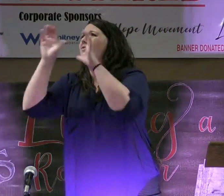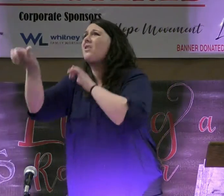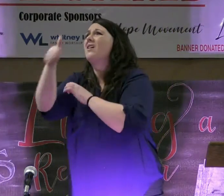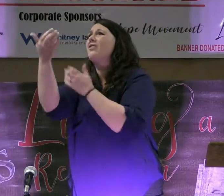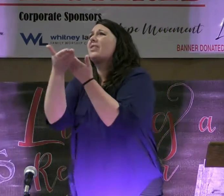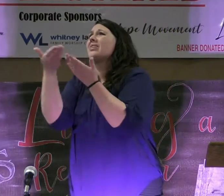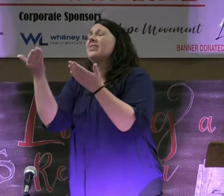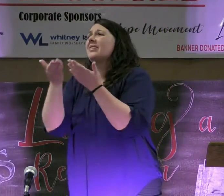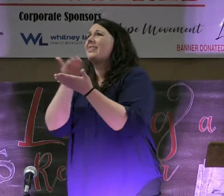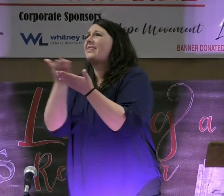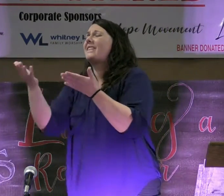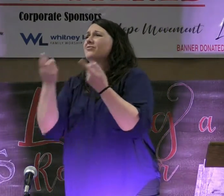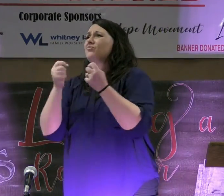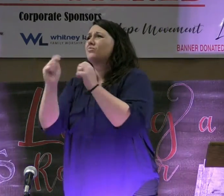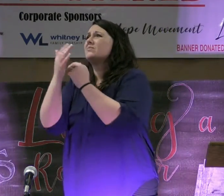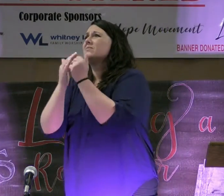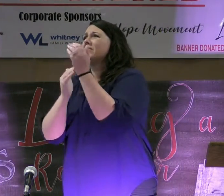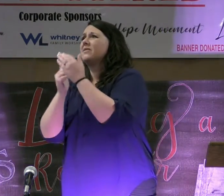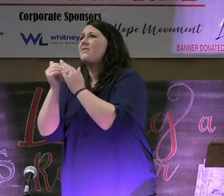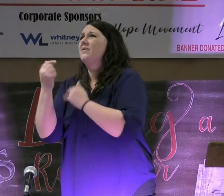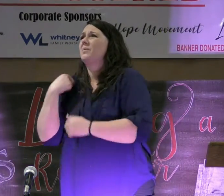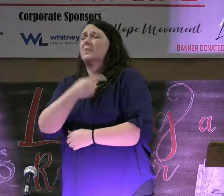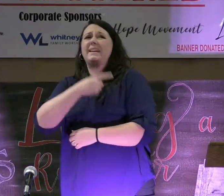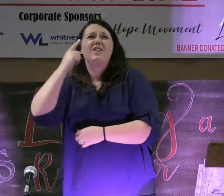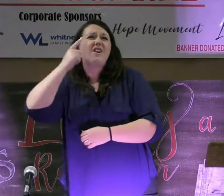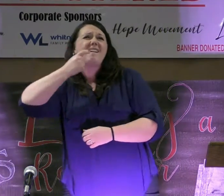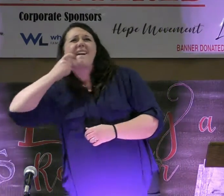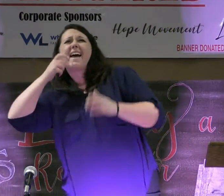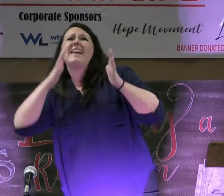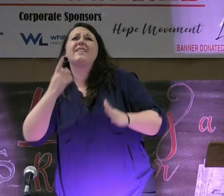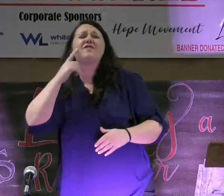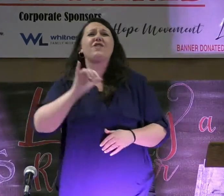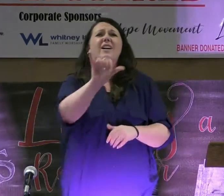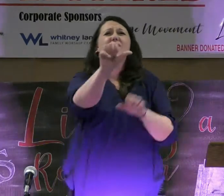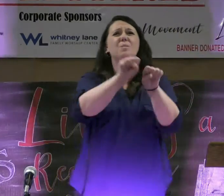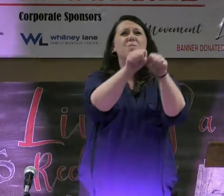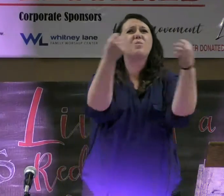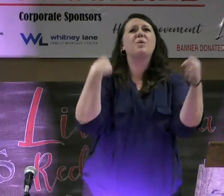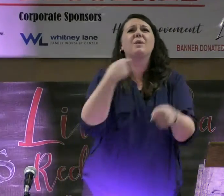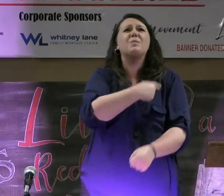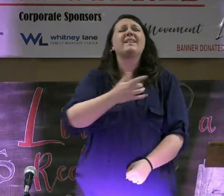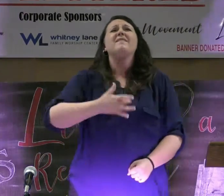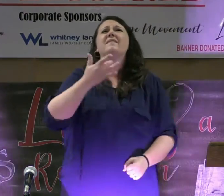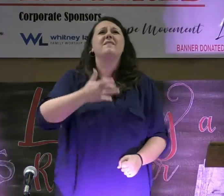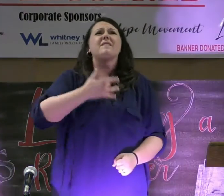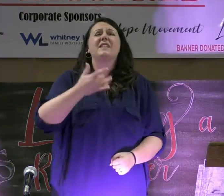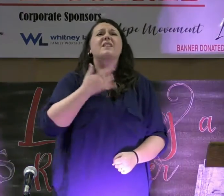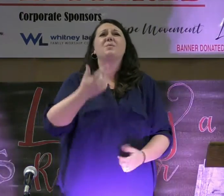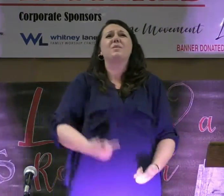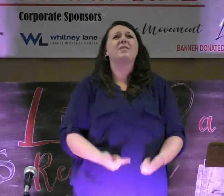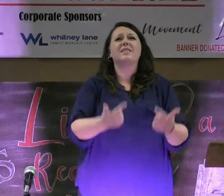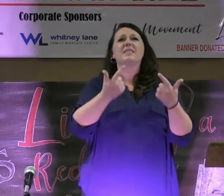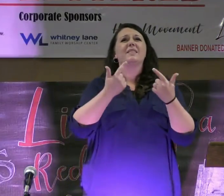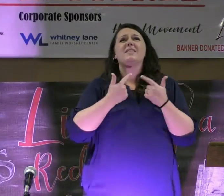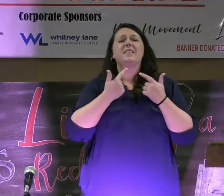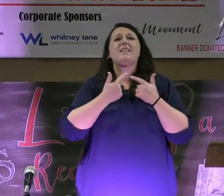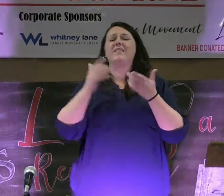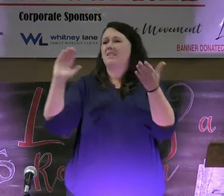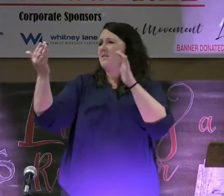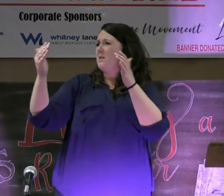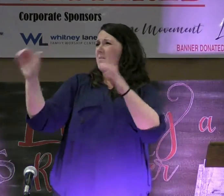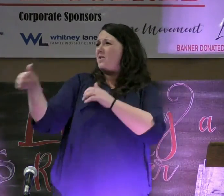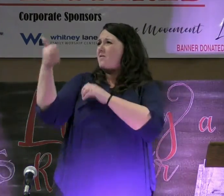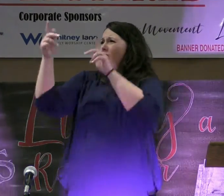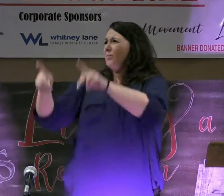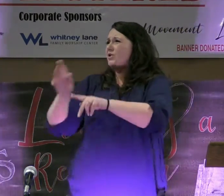to ease our pain. And we hear addict, we hear forever broken. When we feel like we're living in the shadow